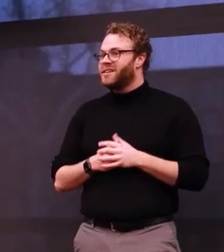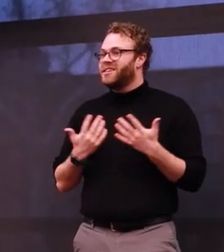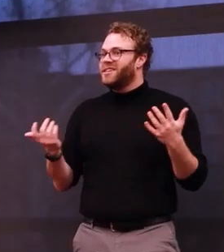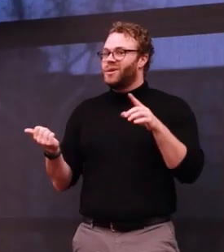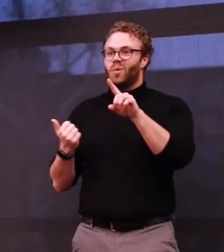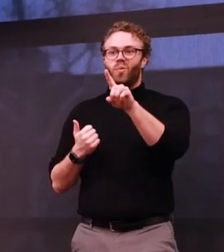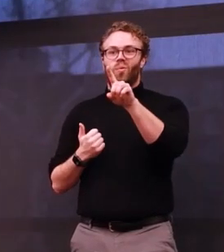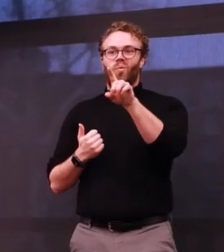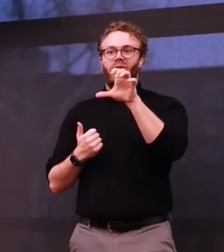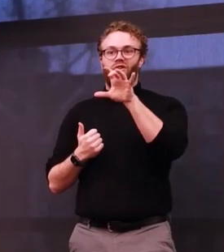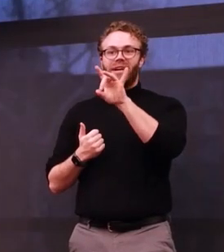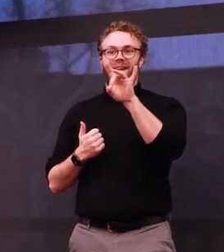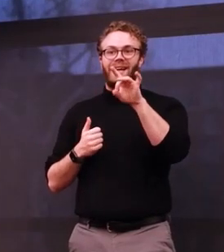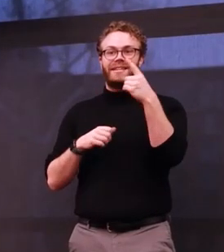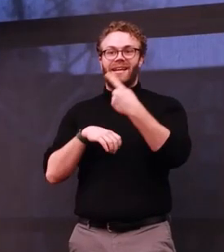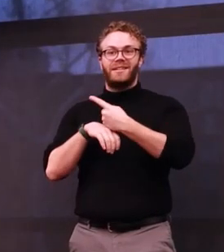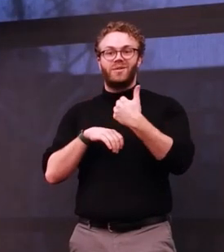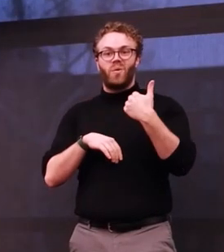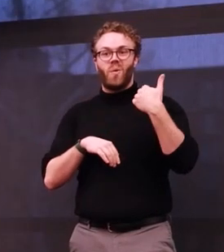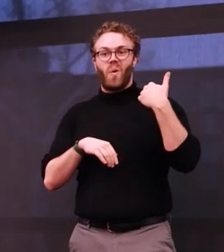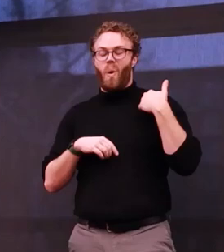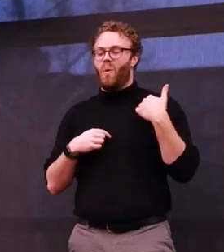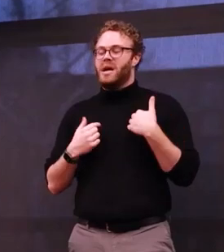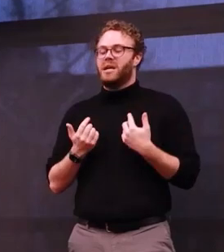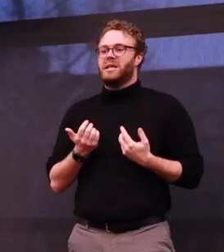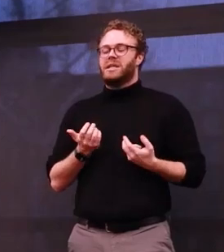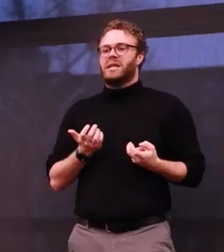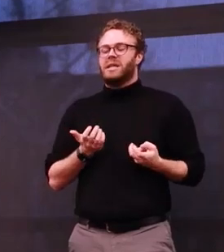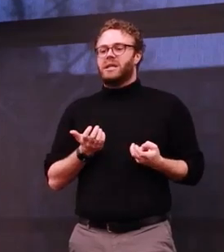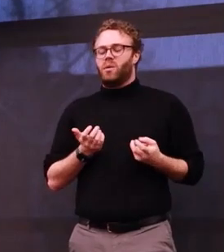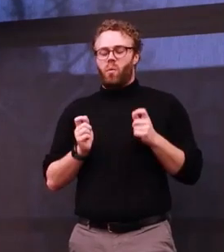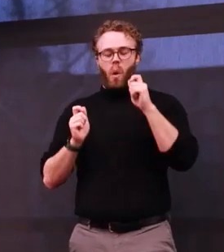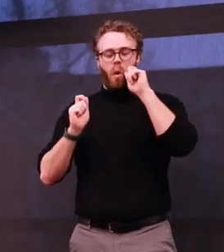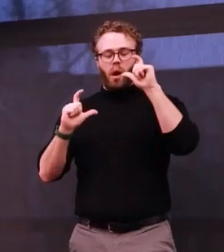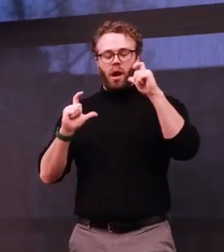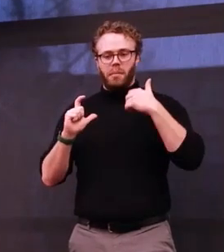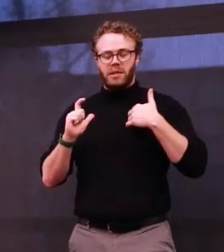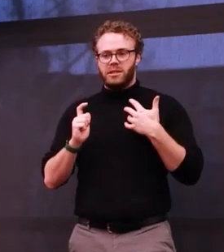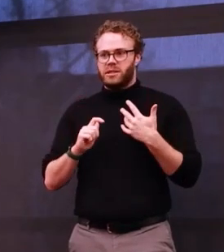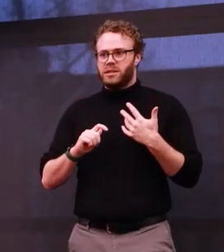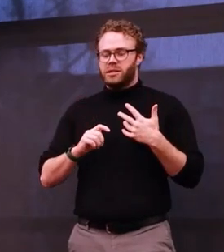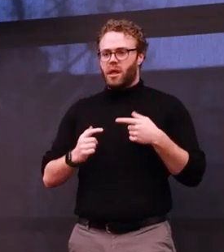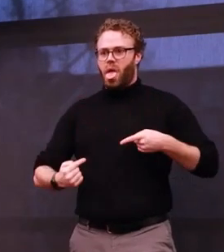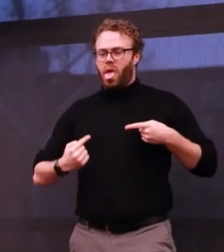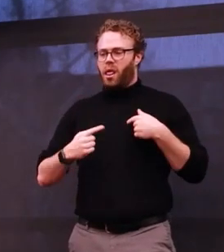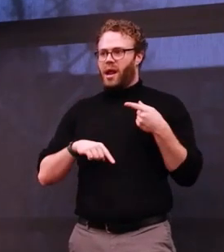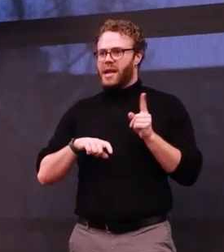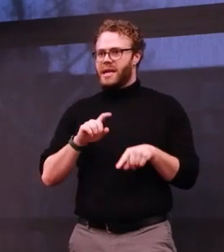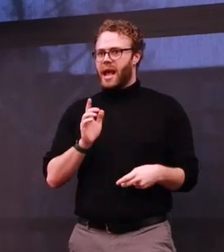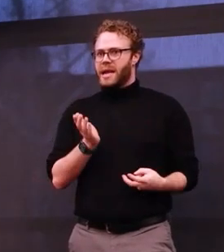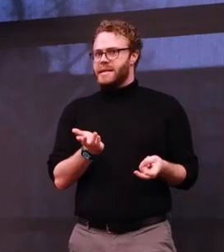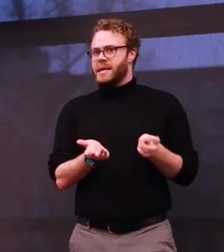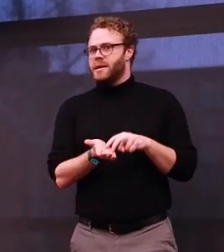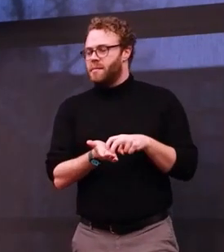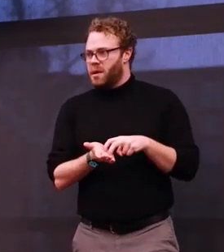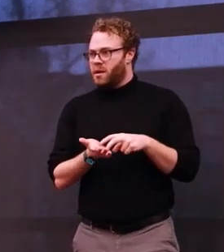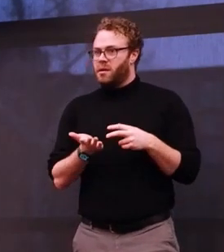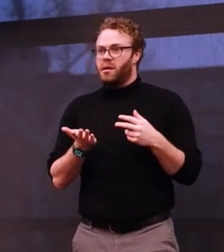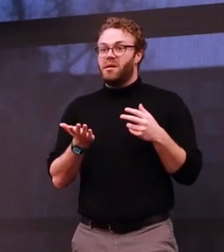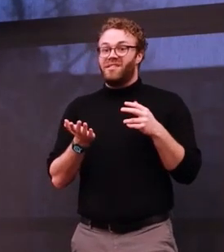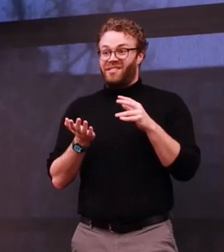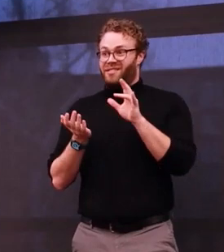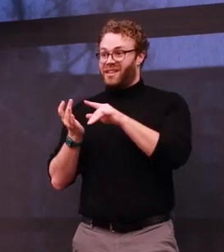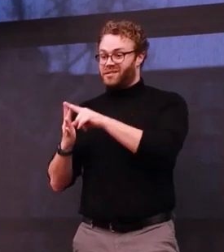188 days ago, I woke up and couldn't get out of bed. This sparked a six-month-long health journey that